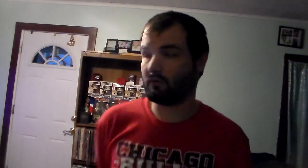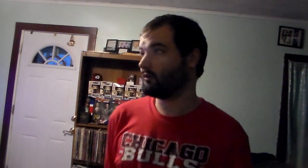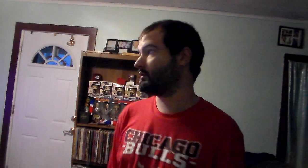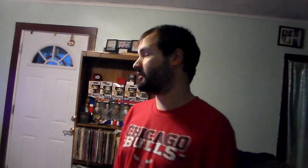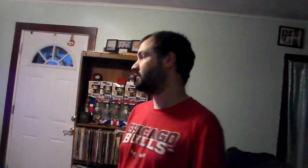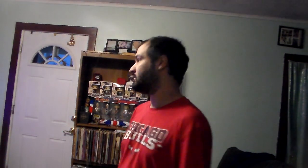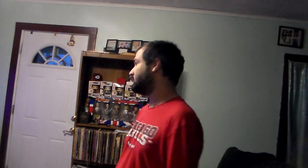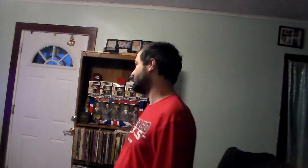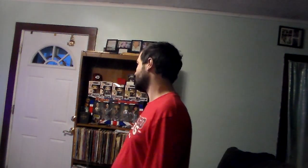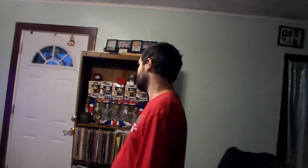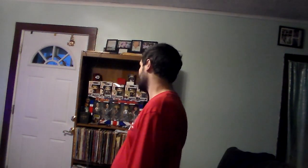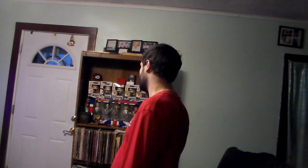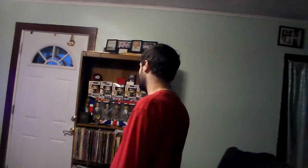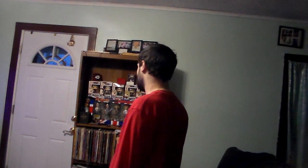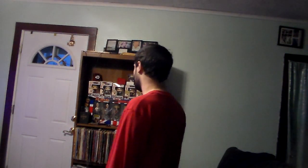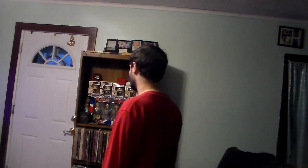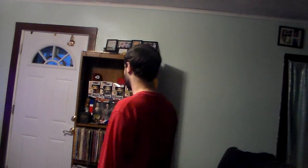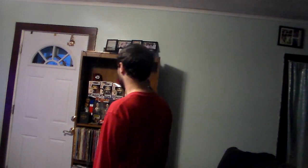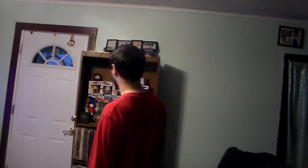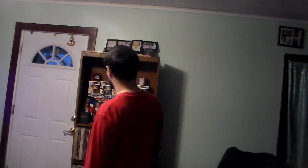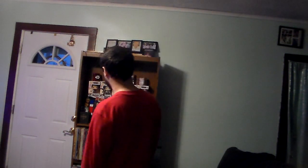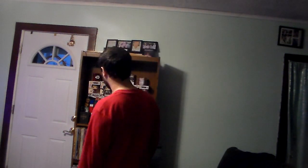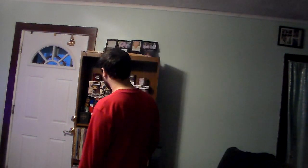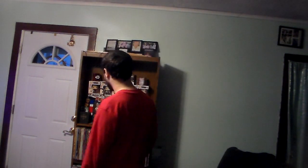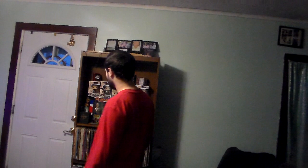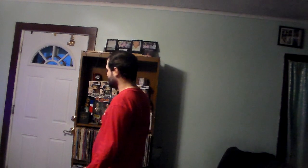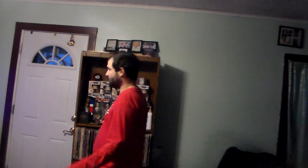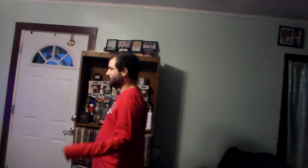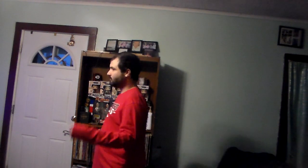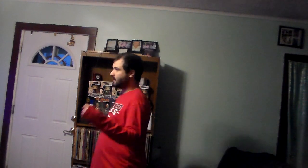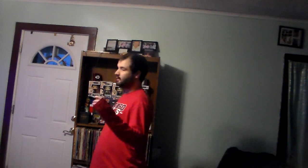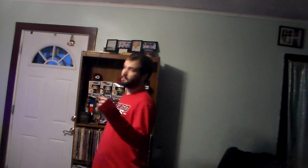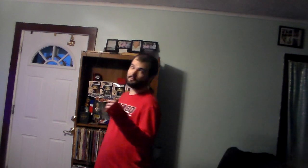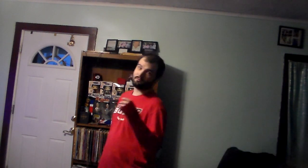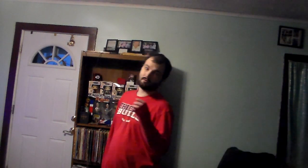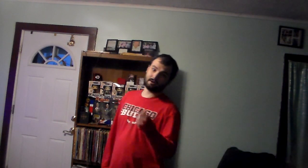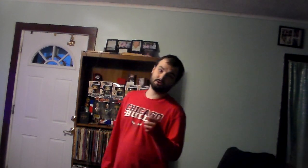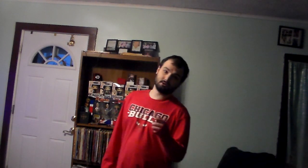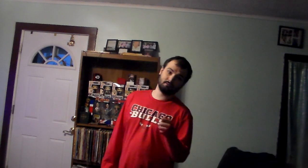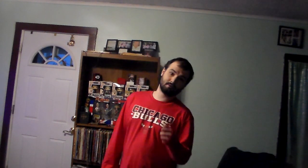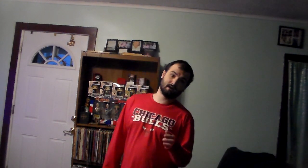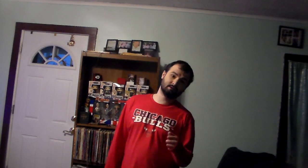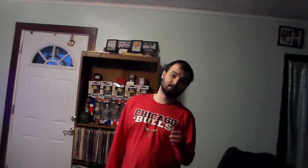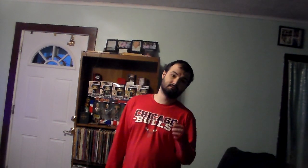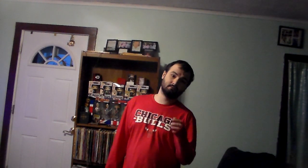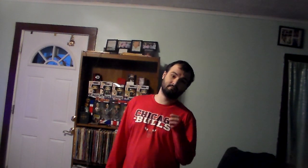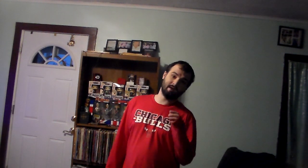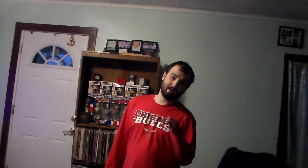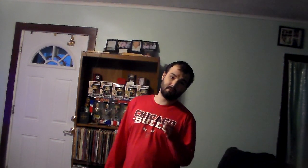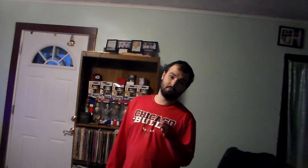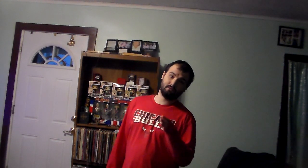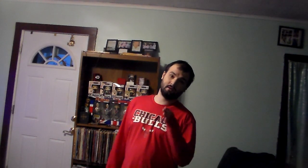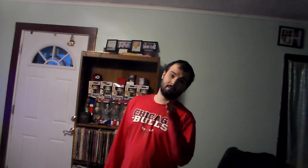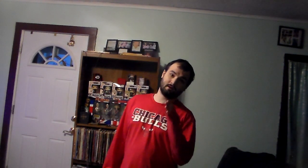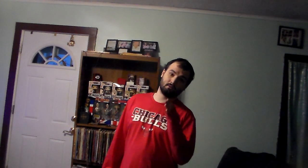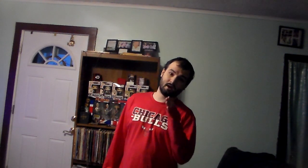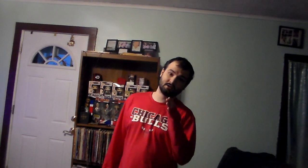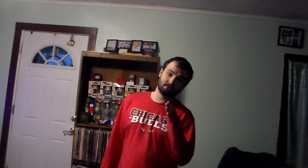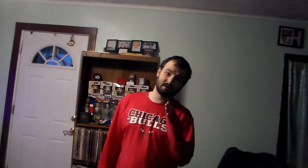well will I stream the Reds maybe am I going to watch the